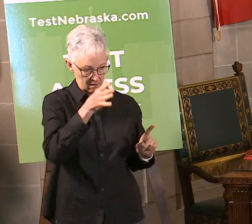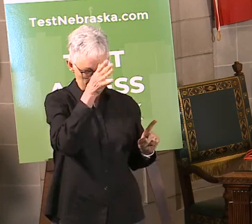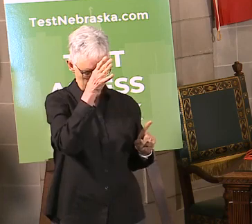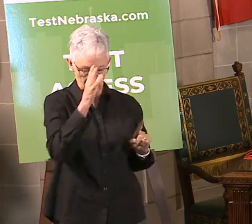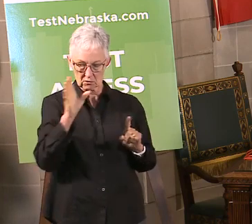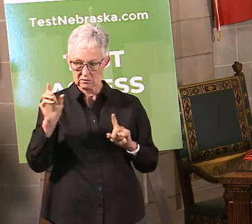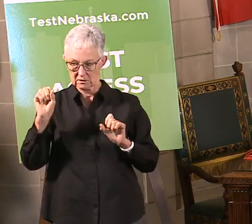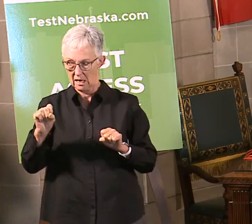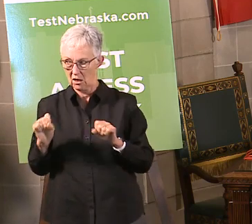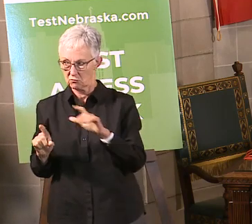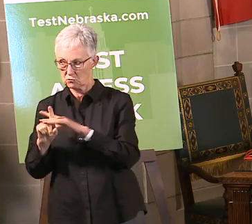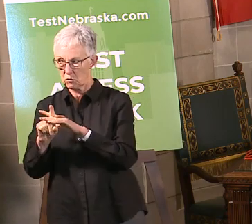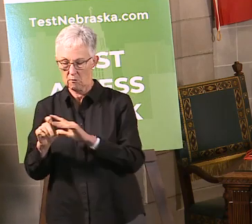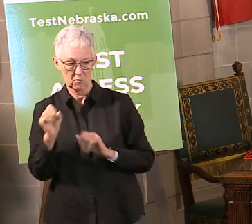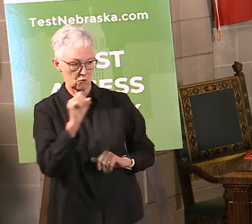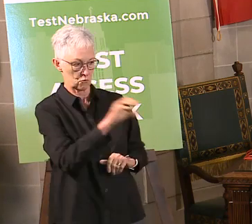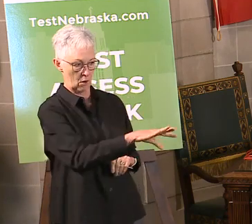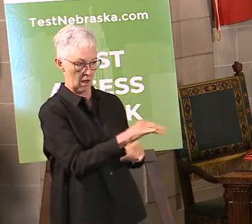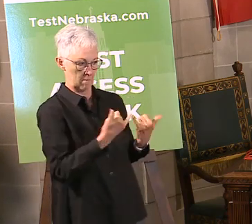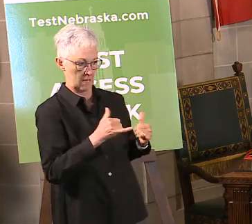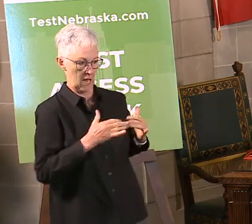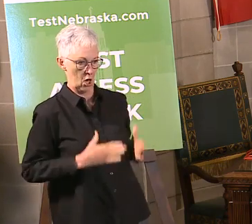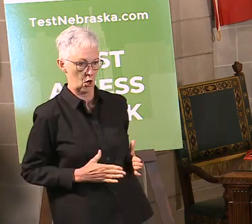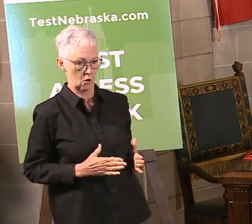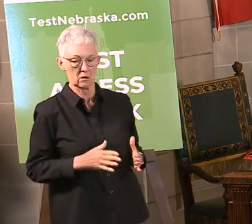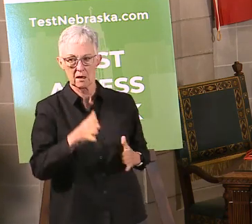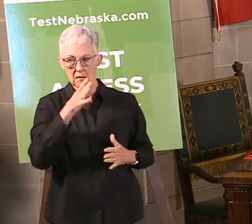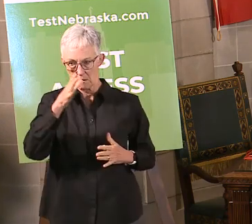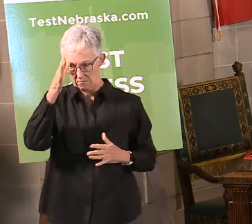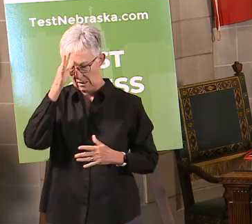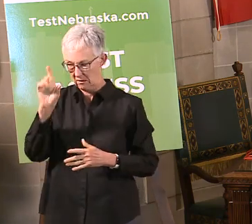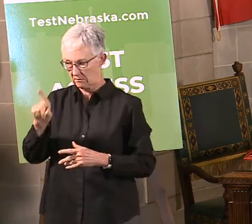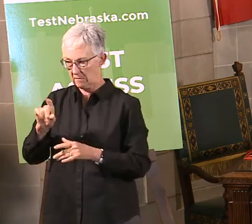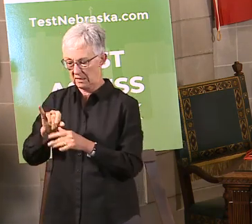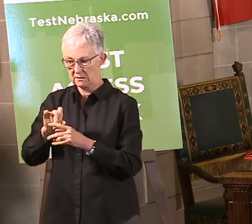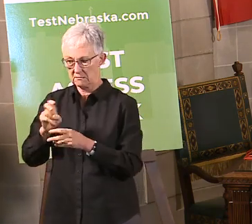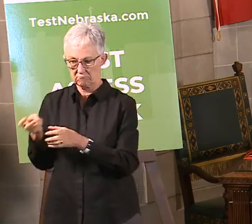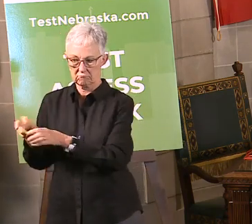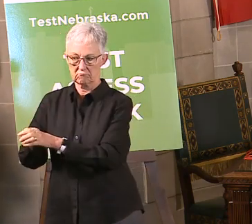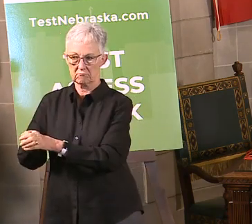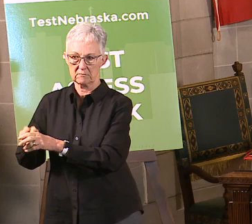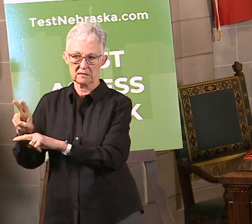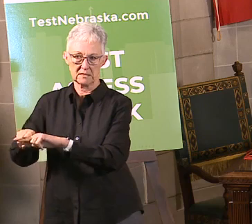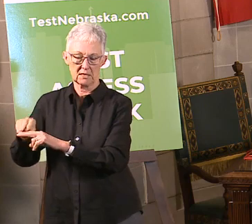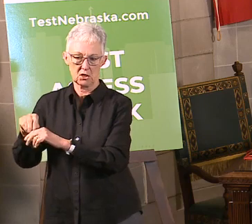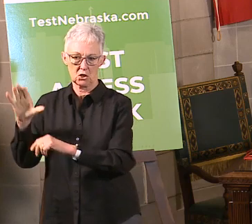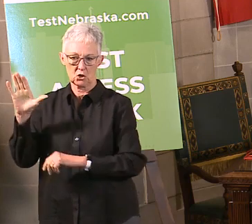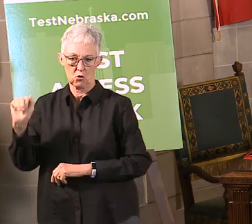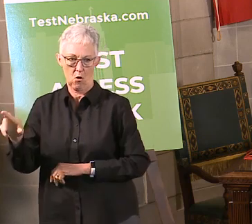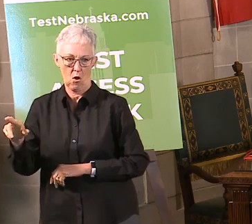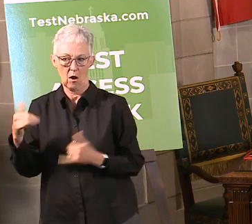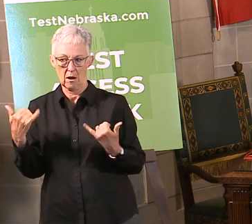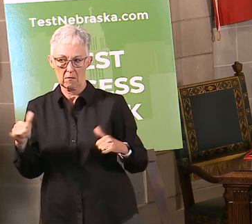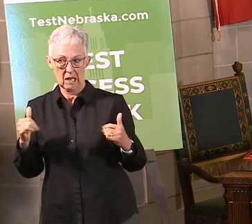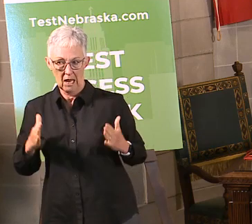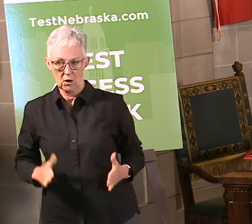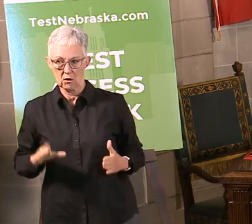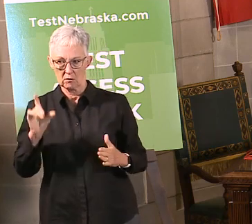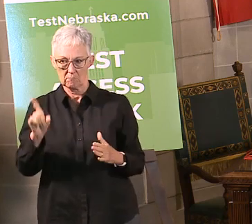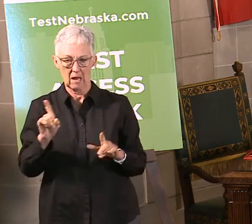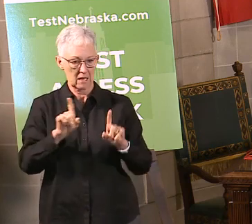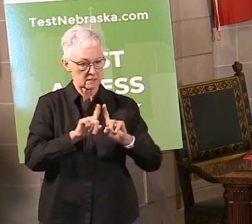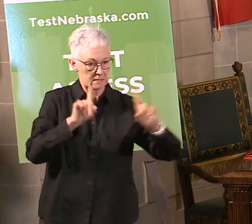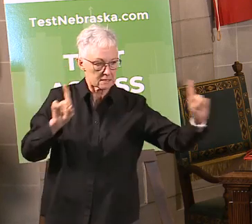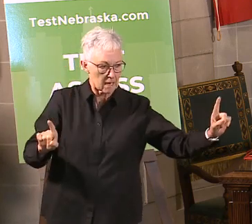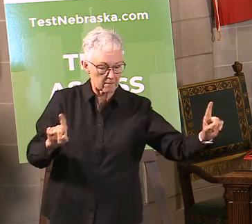the players off, but then they've got to get back in the car. Players need to be spread out, and coaches have got to work on this during practice, make sure they're